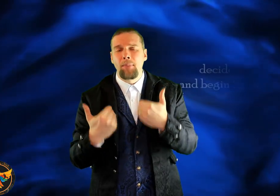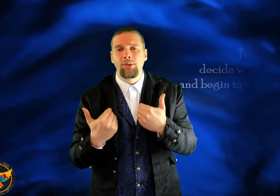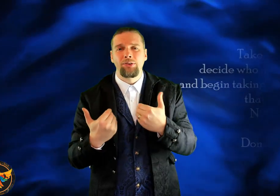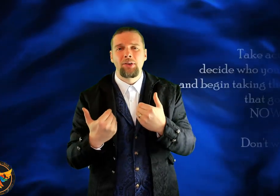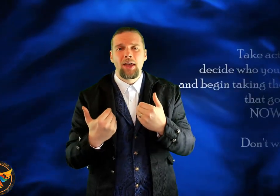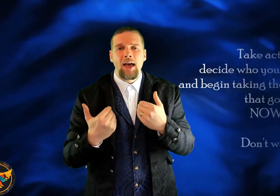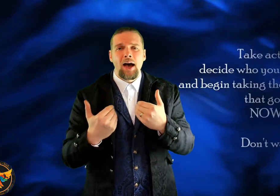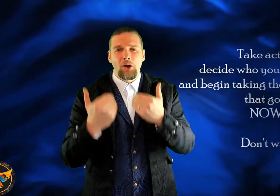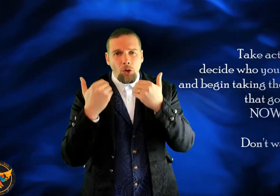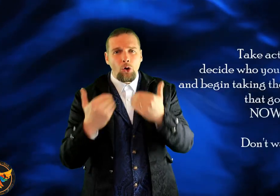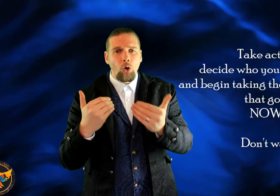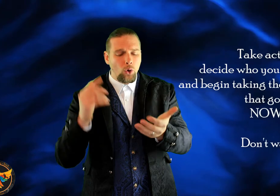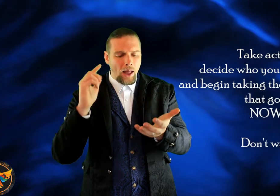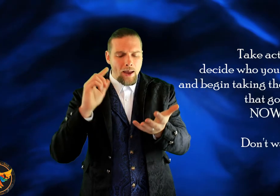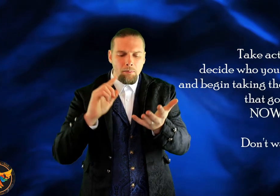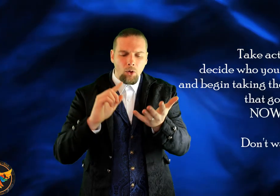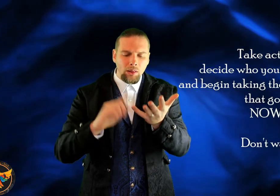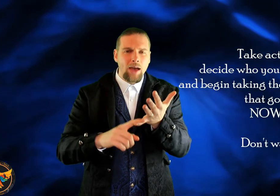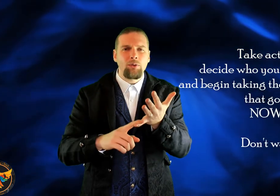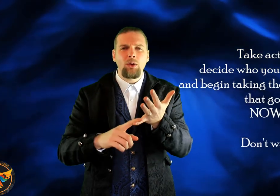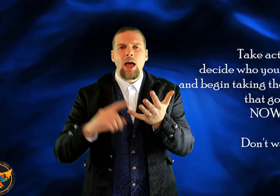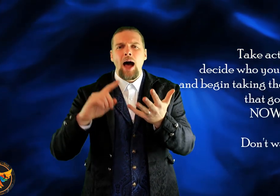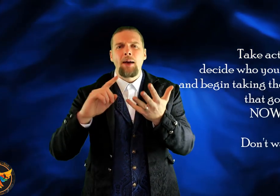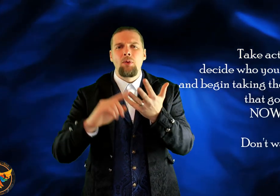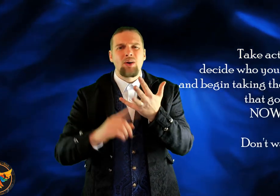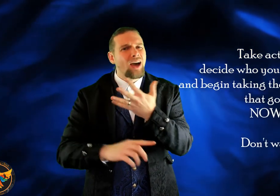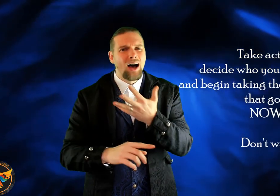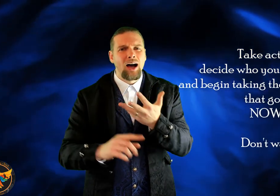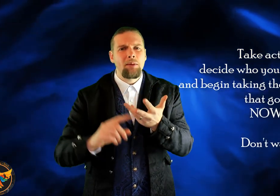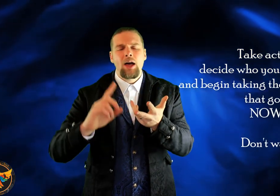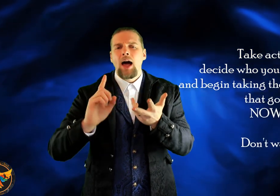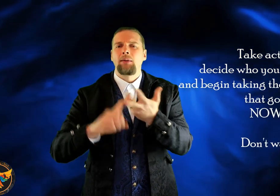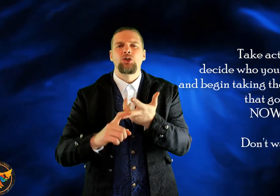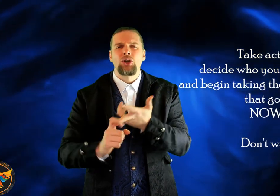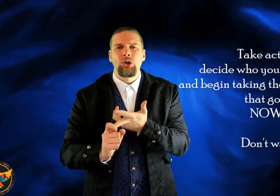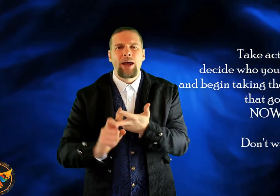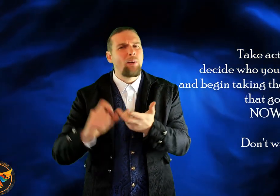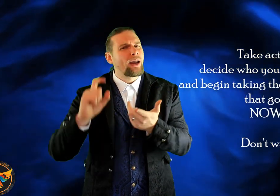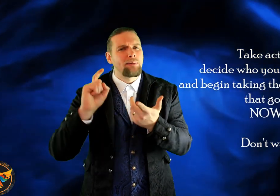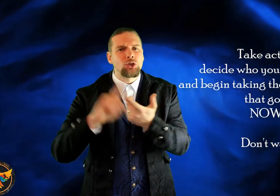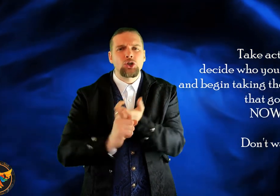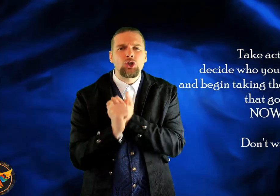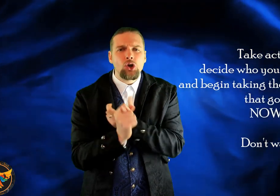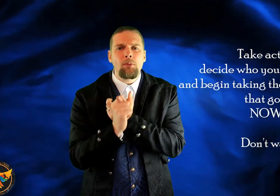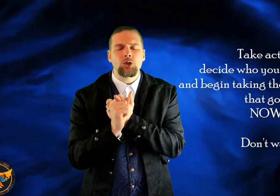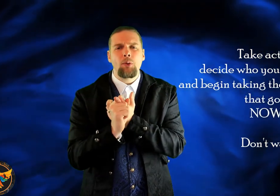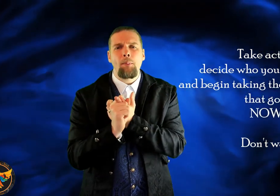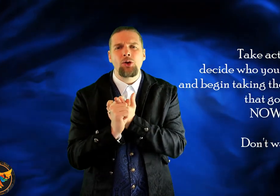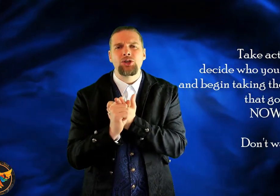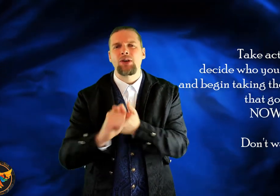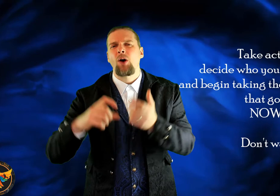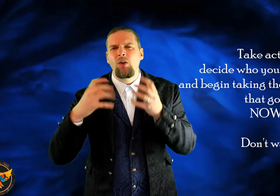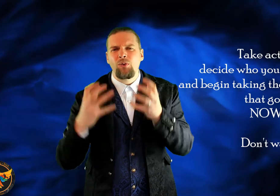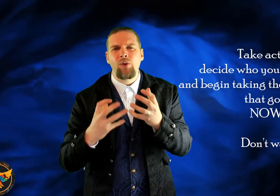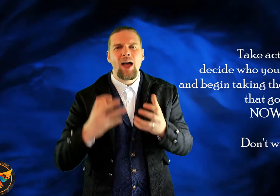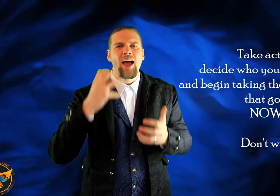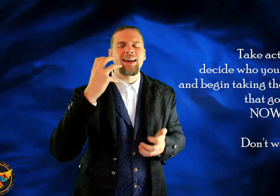month. And on the whole, I am more level. I'm more calm. I'm chilled out. I'm so much more positive, on fire and